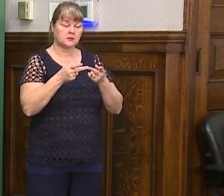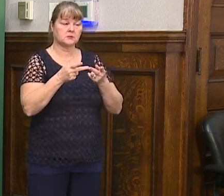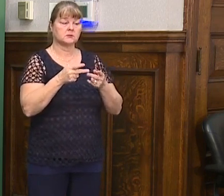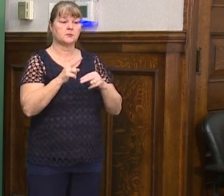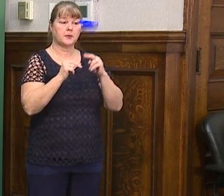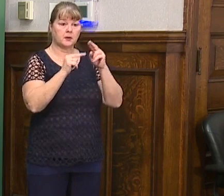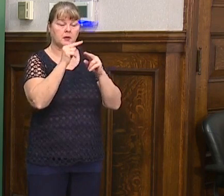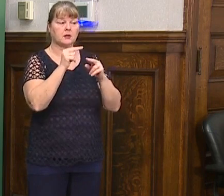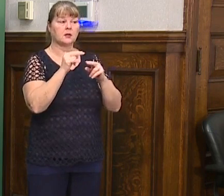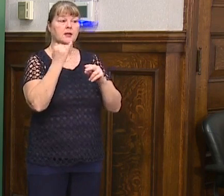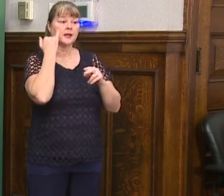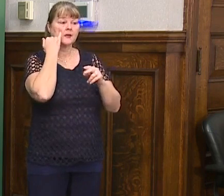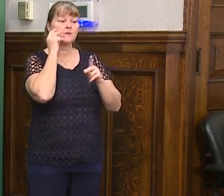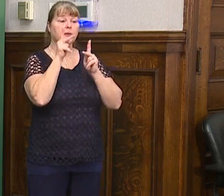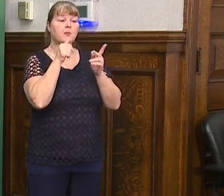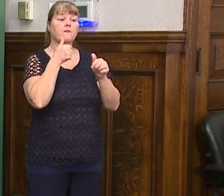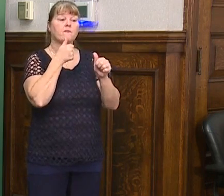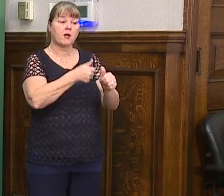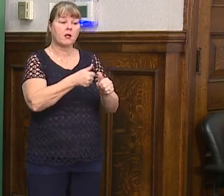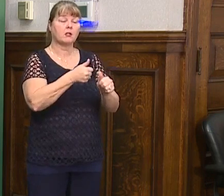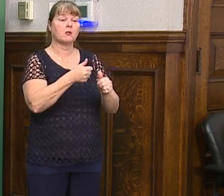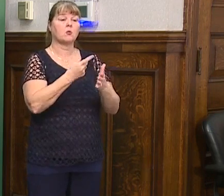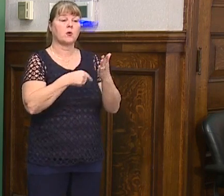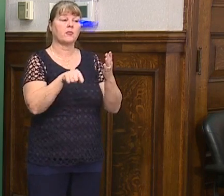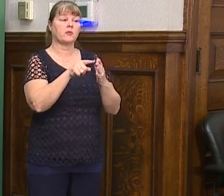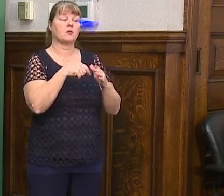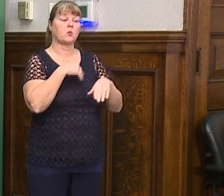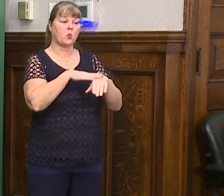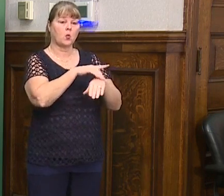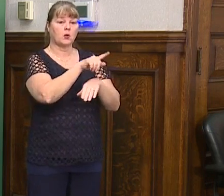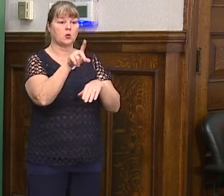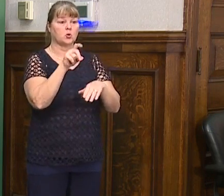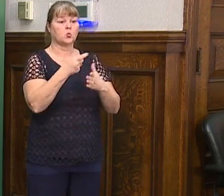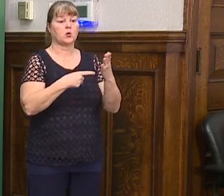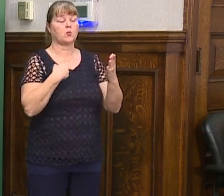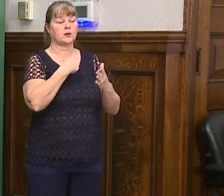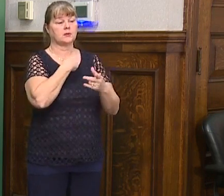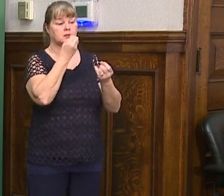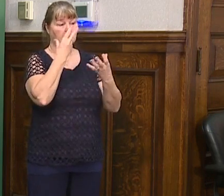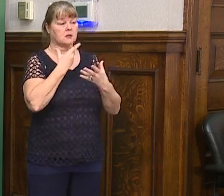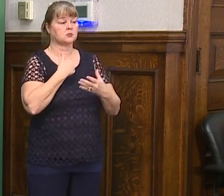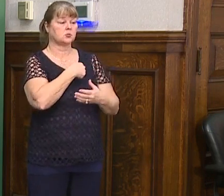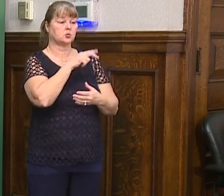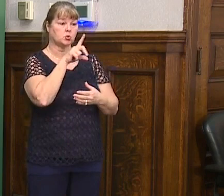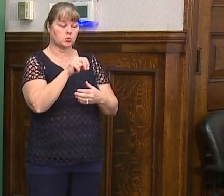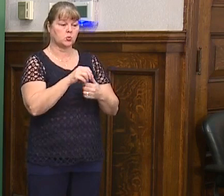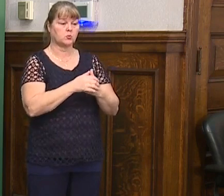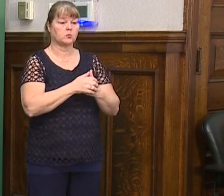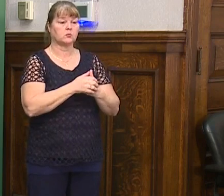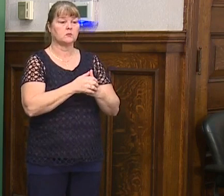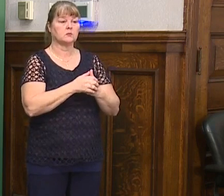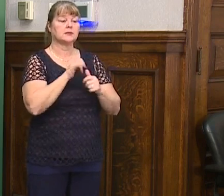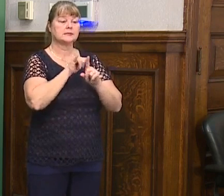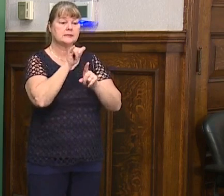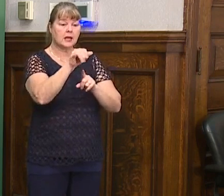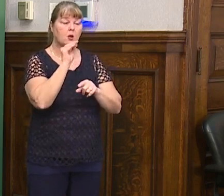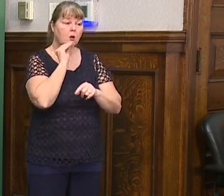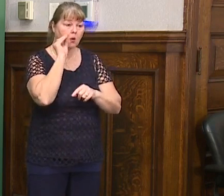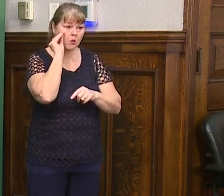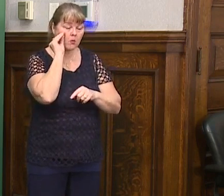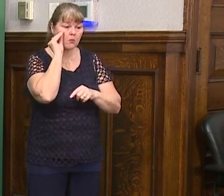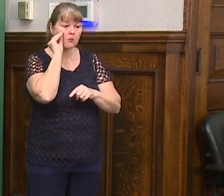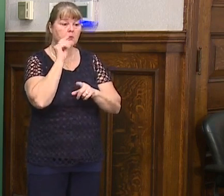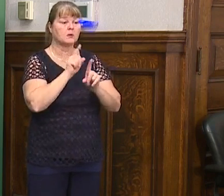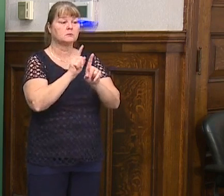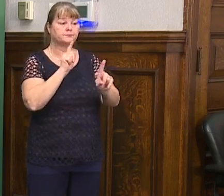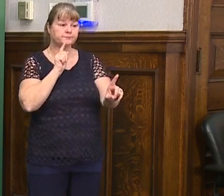as long as people follow the signs, as long as they do what our health professionals tell them to do as long as they stay home, as long